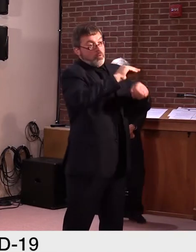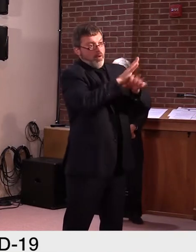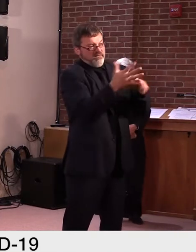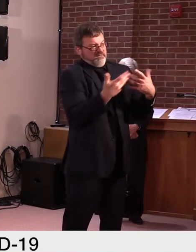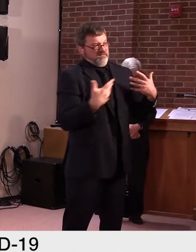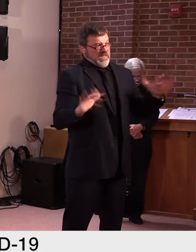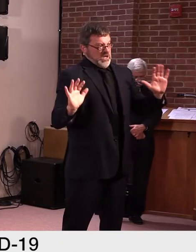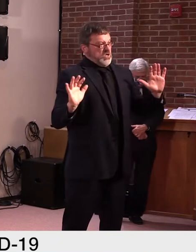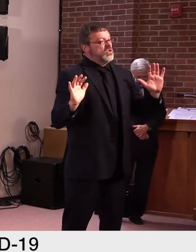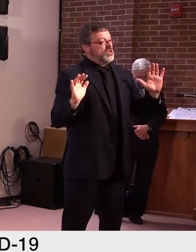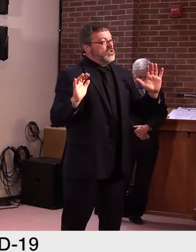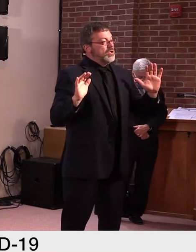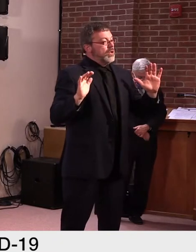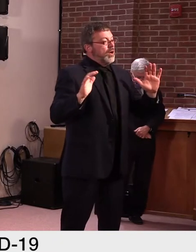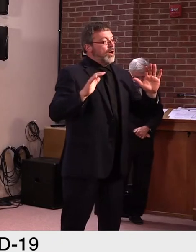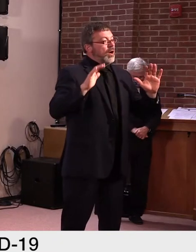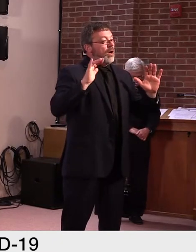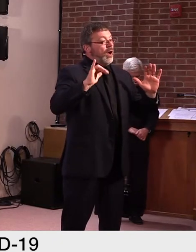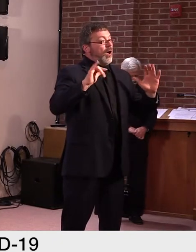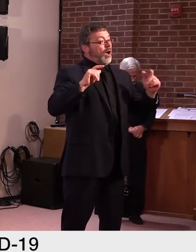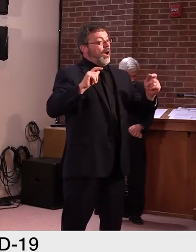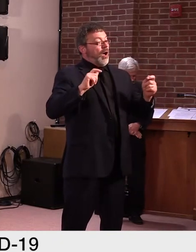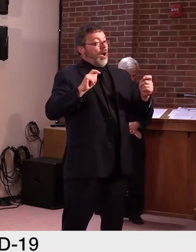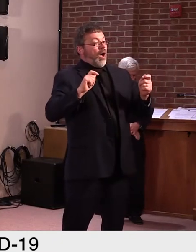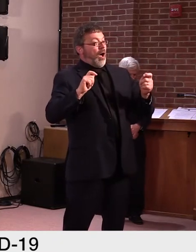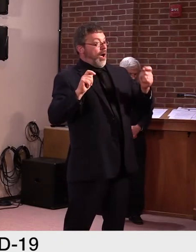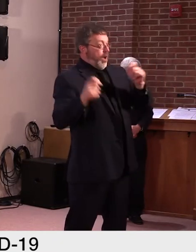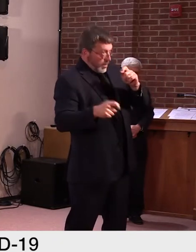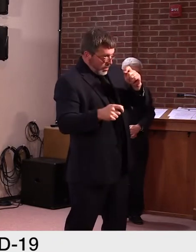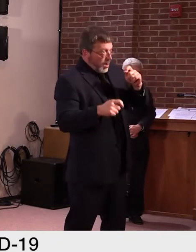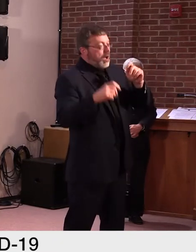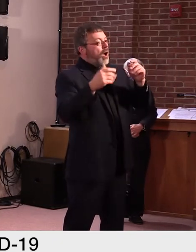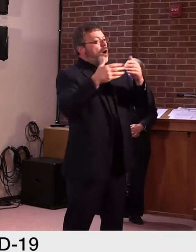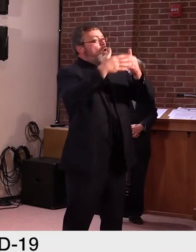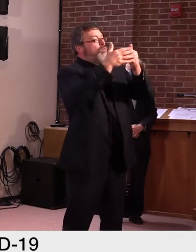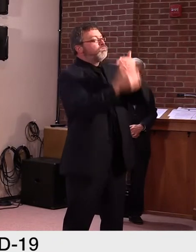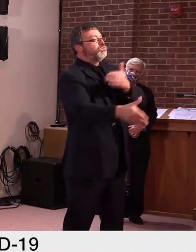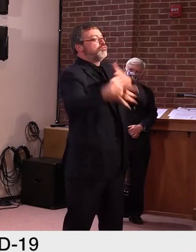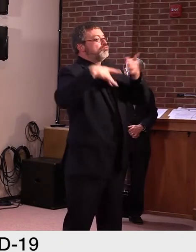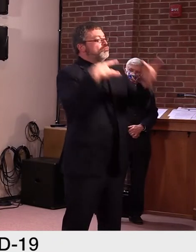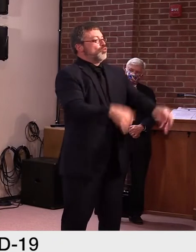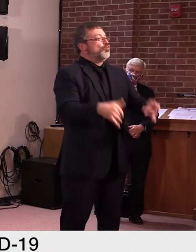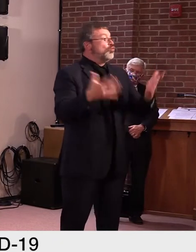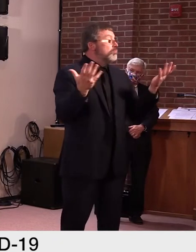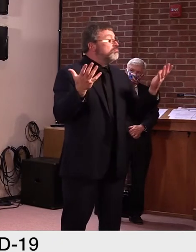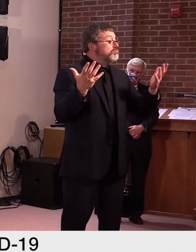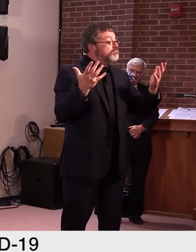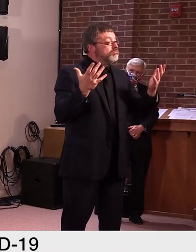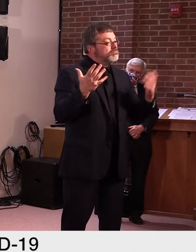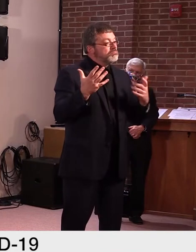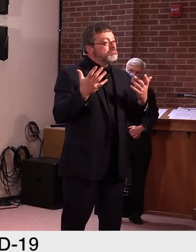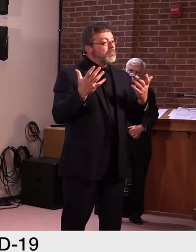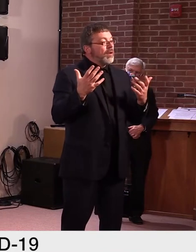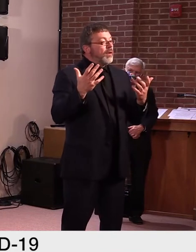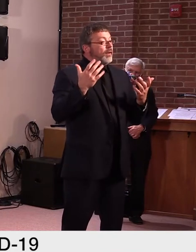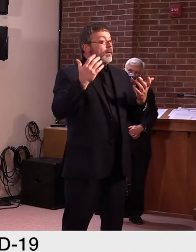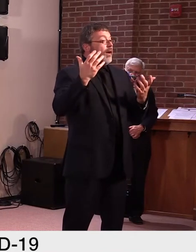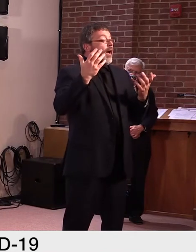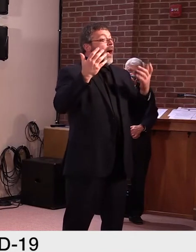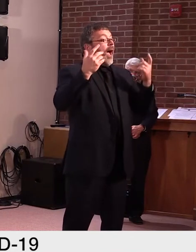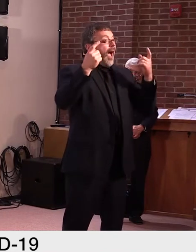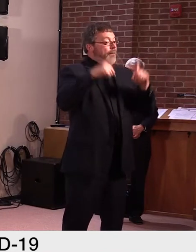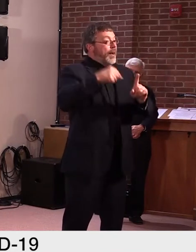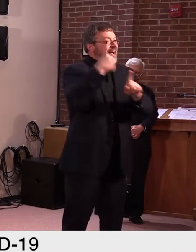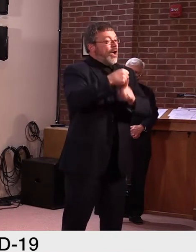once again nimble if we do hit another, um, setback like, like we have experienced. Um, at any rate, uh,